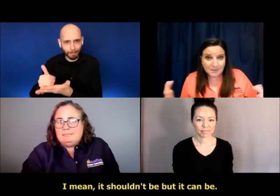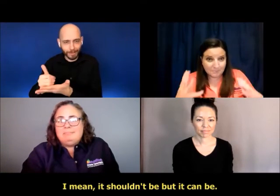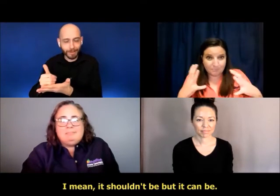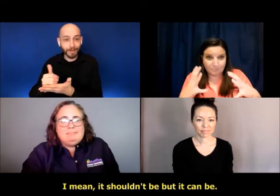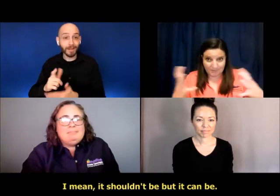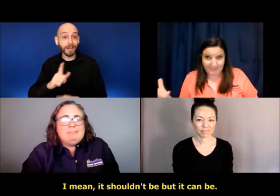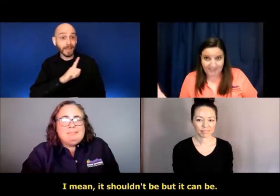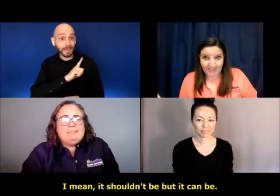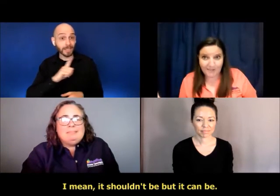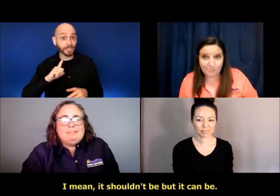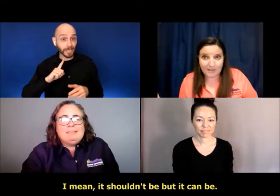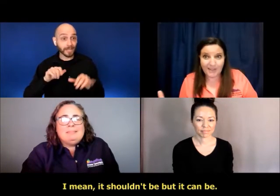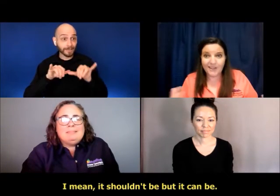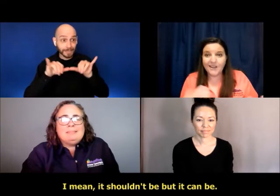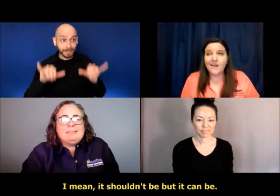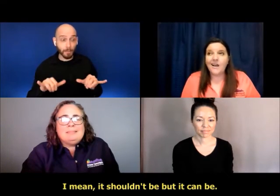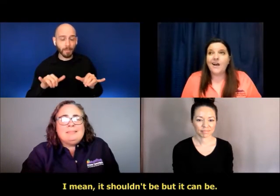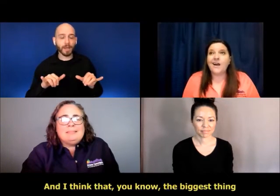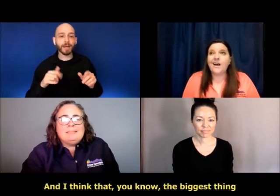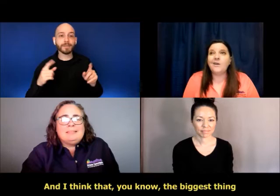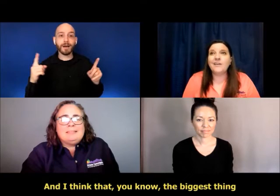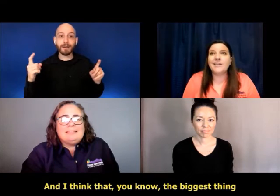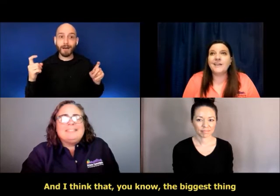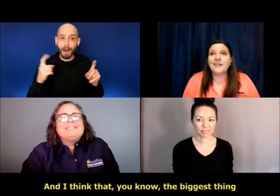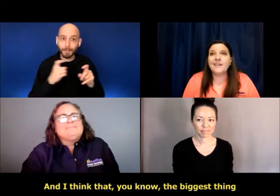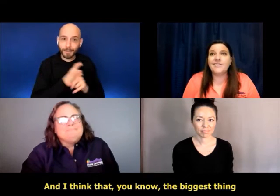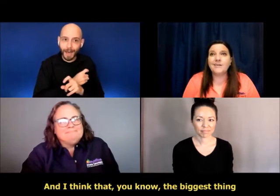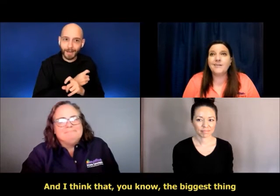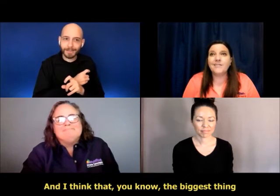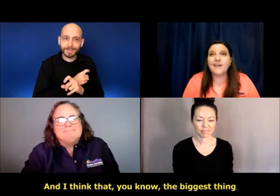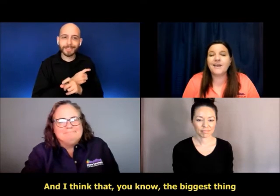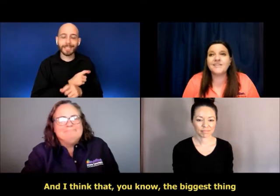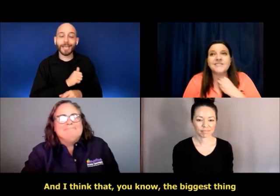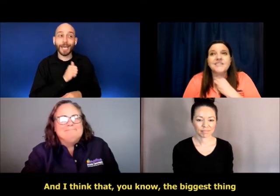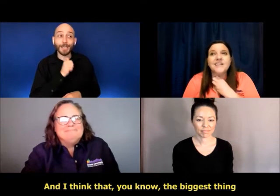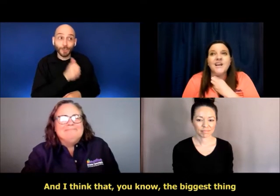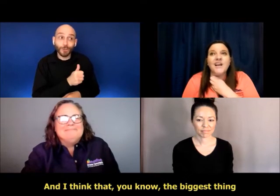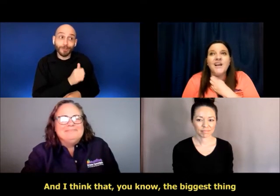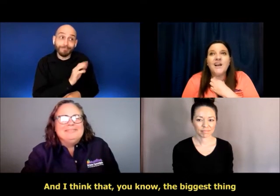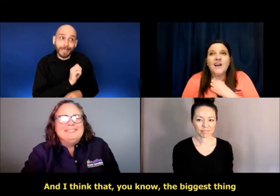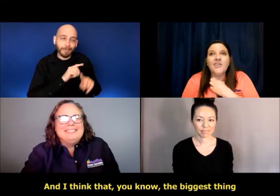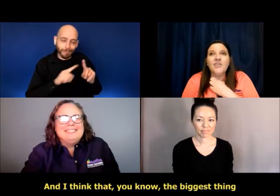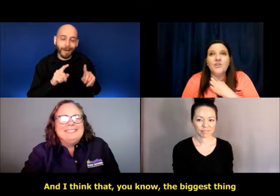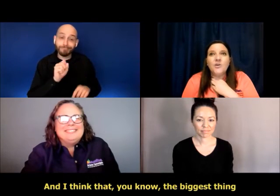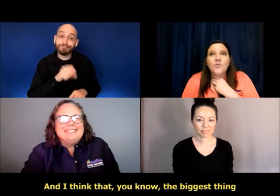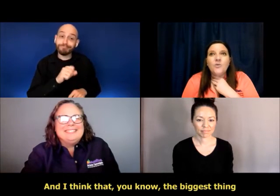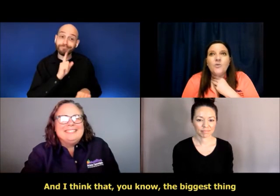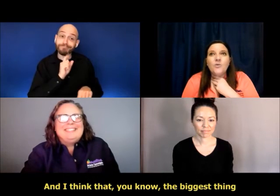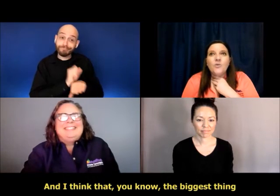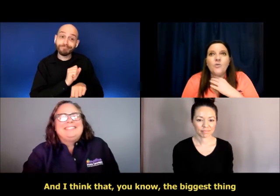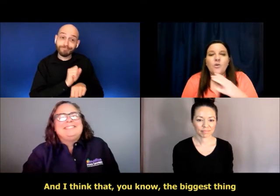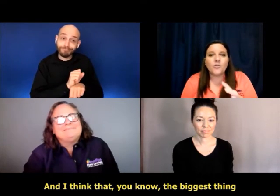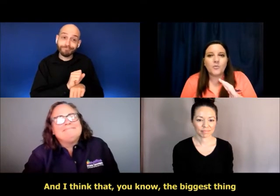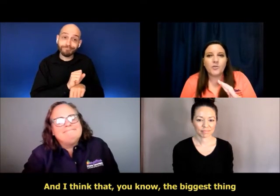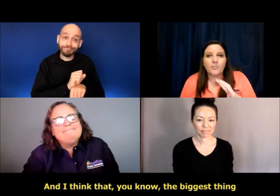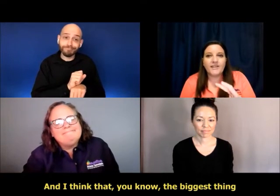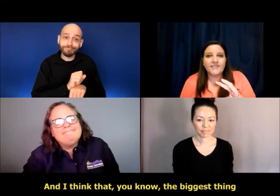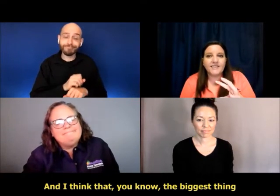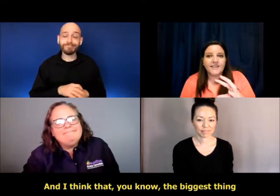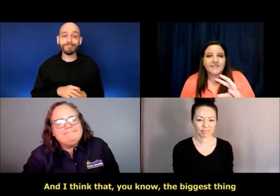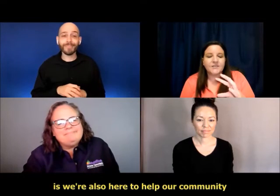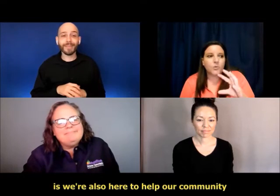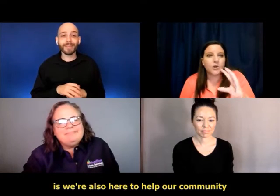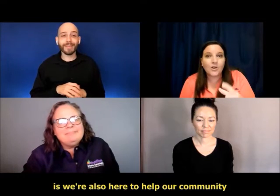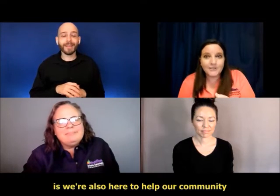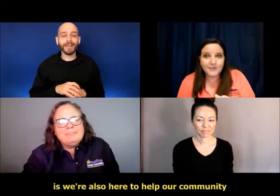it shouldn't be, but it can be. Um, and I, and I think that, you know, the, the